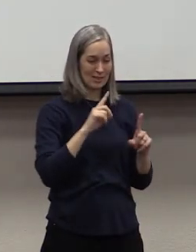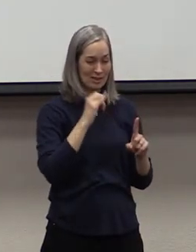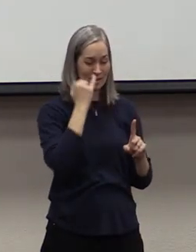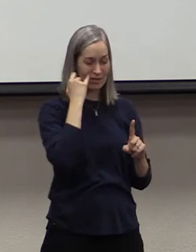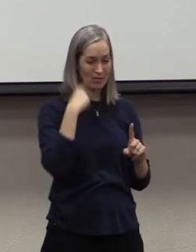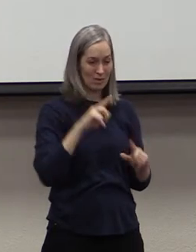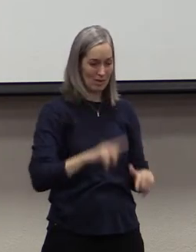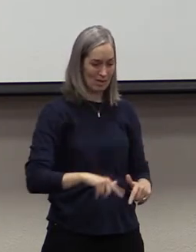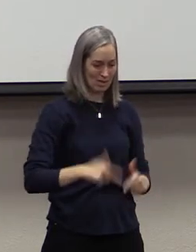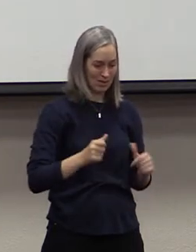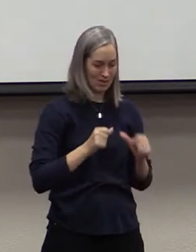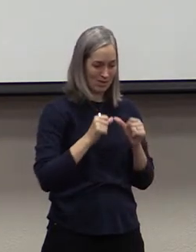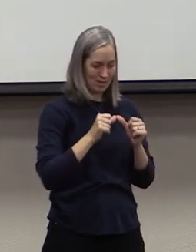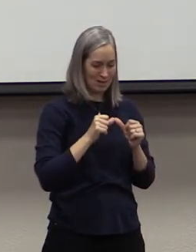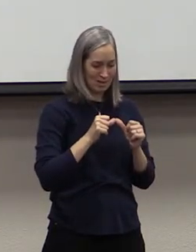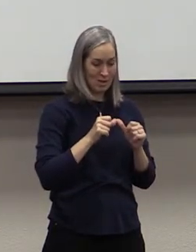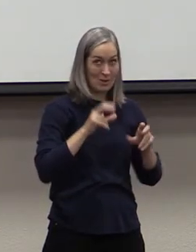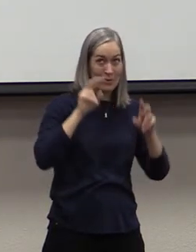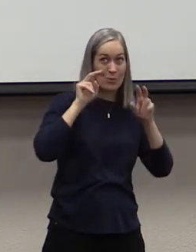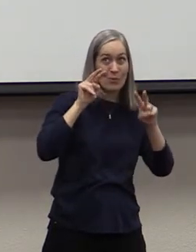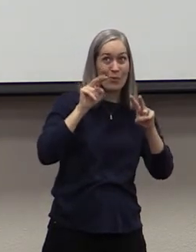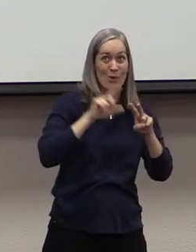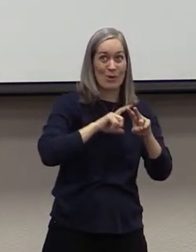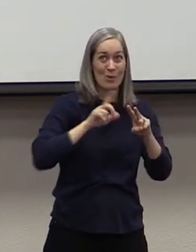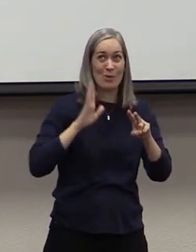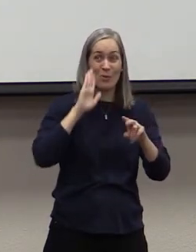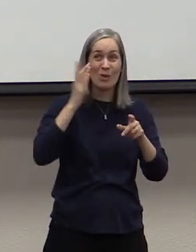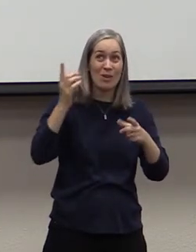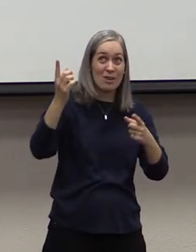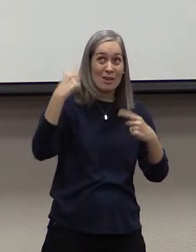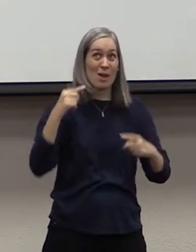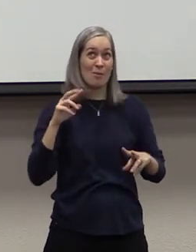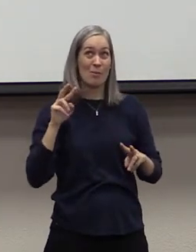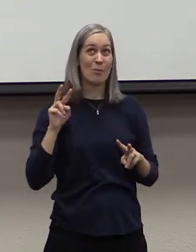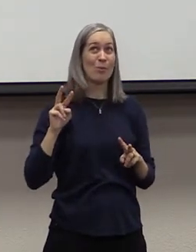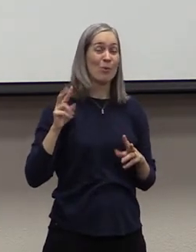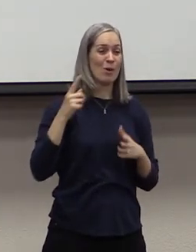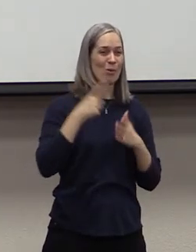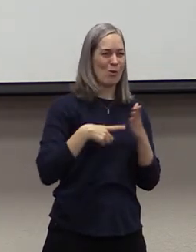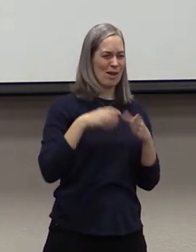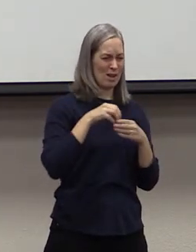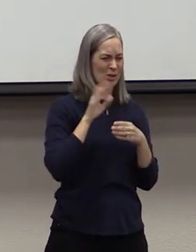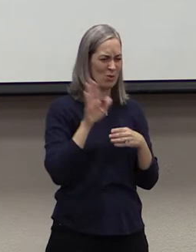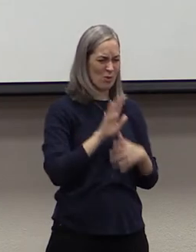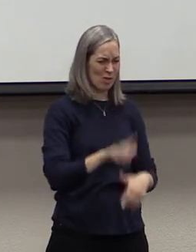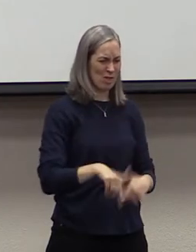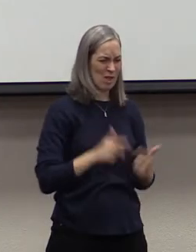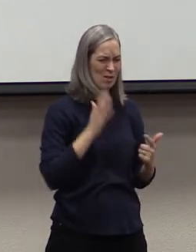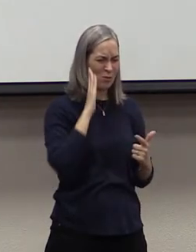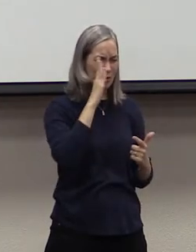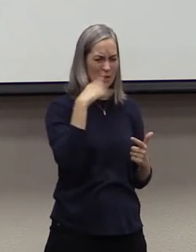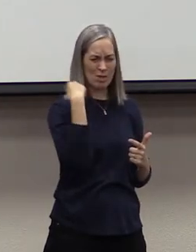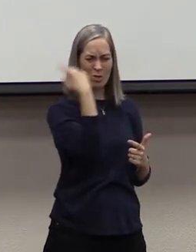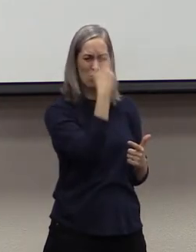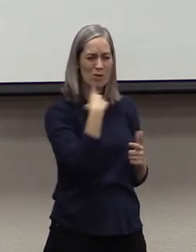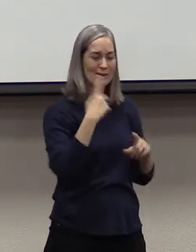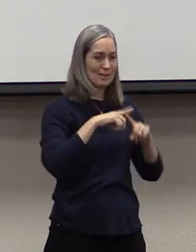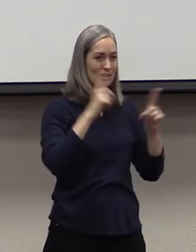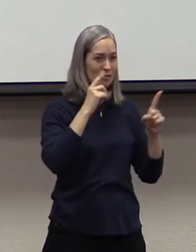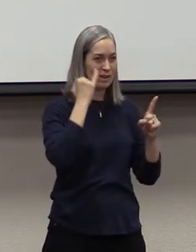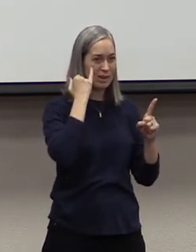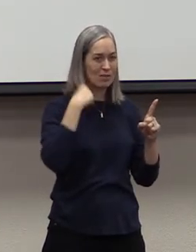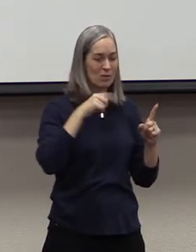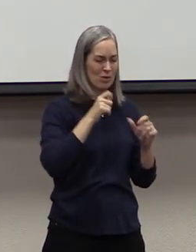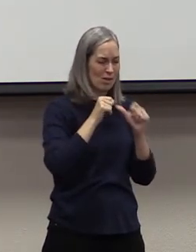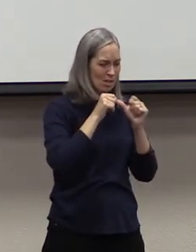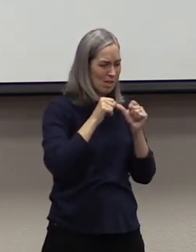living in a constant expectation of our Lord's return? What in your life would look different if you were living